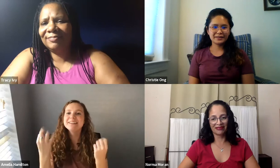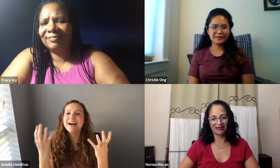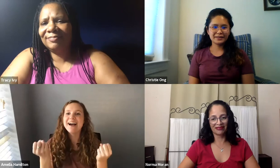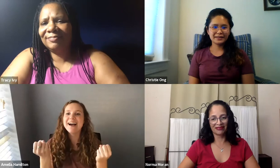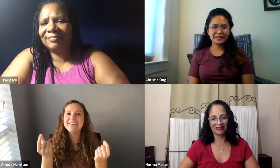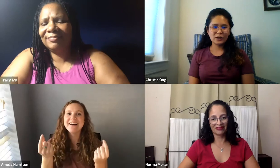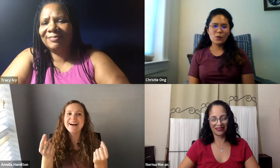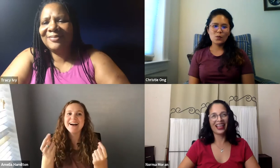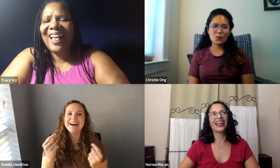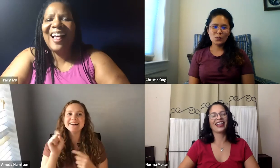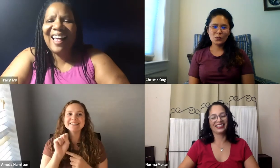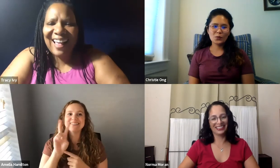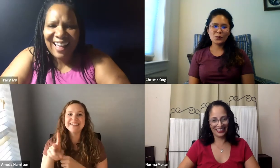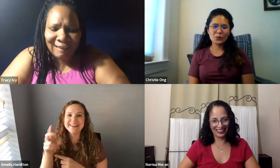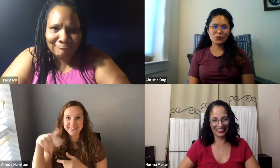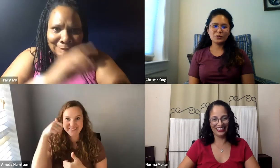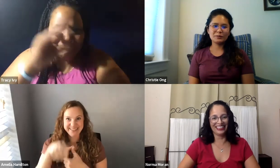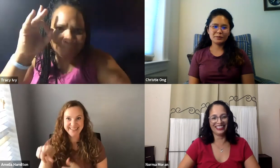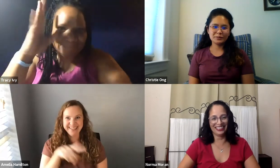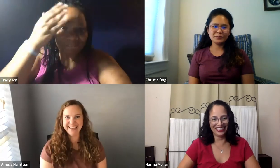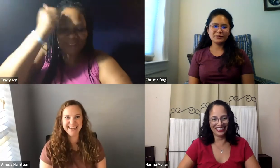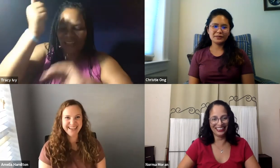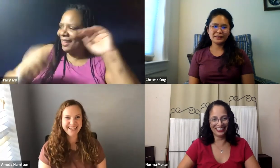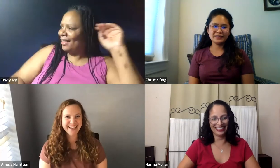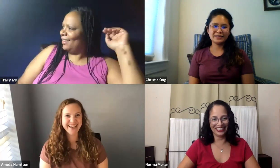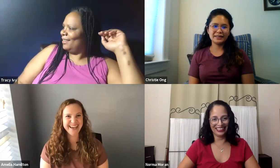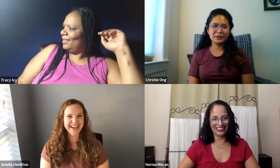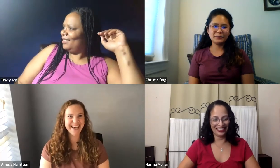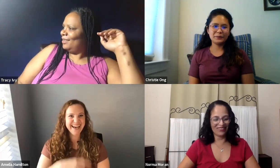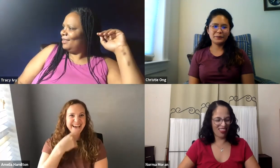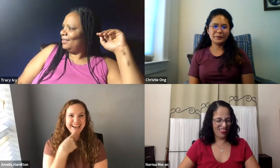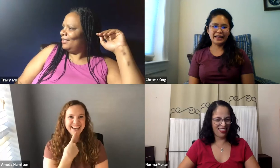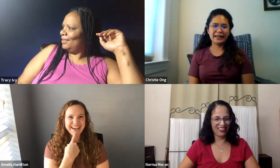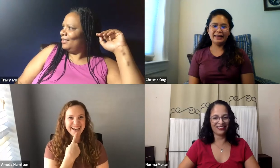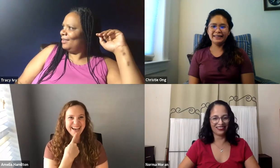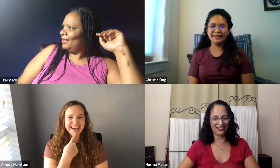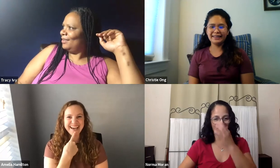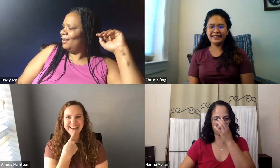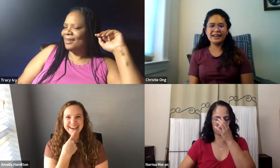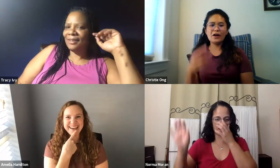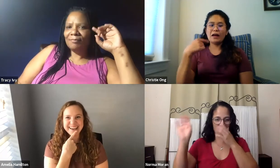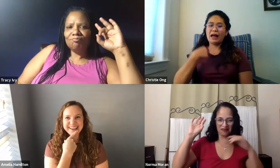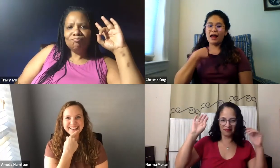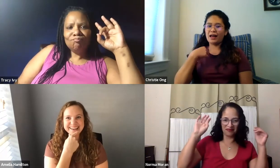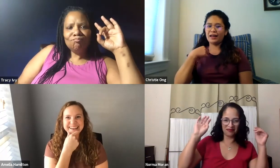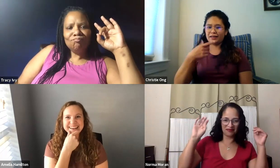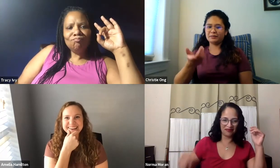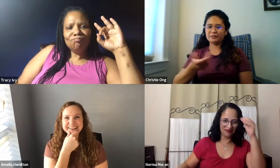What year did you graduate and what was your SVP sign? Do you even remember? This is Tracy. I forgot mine. Oh,